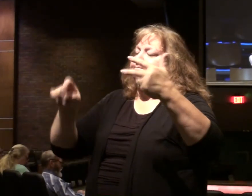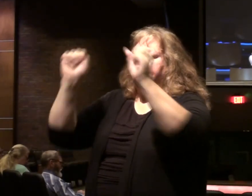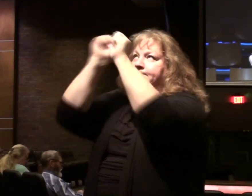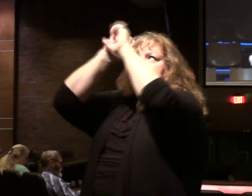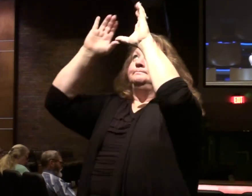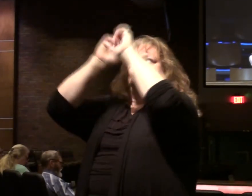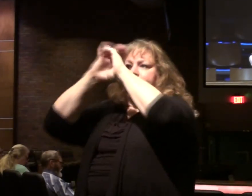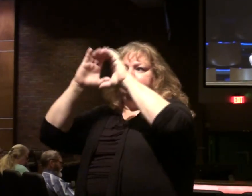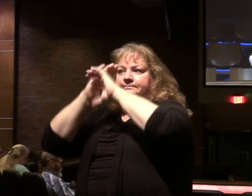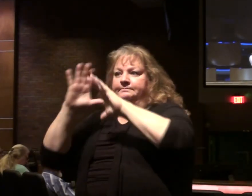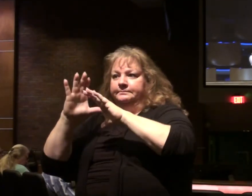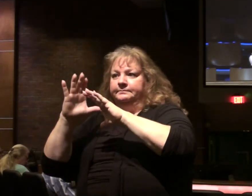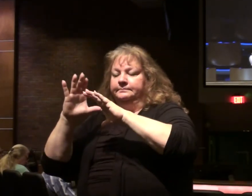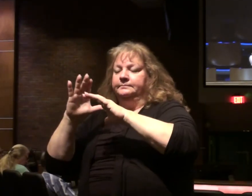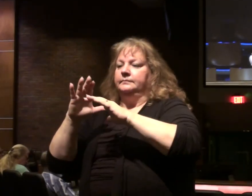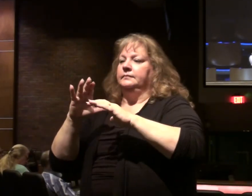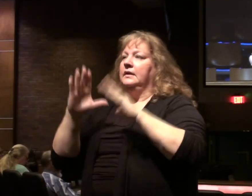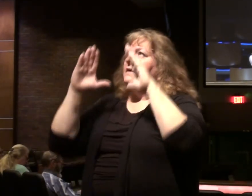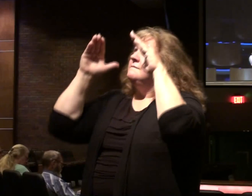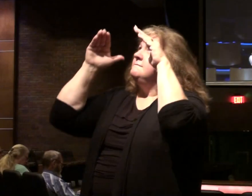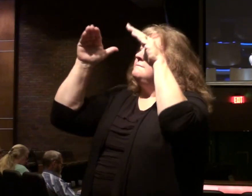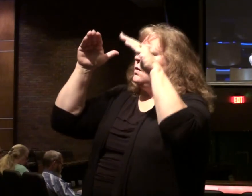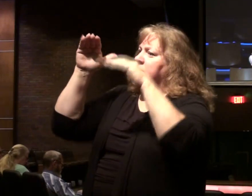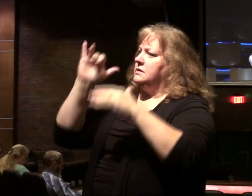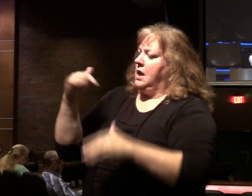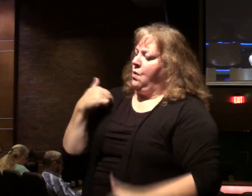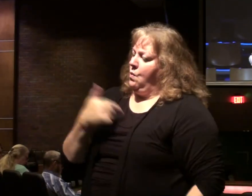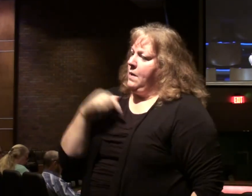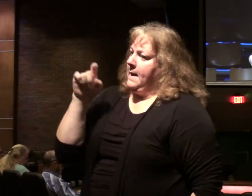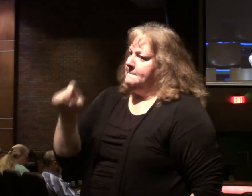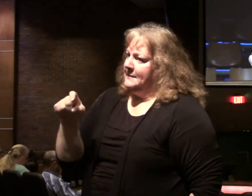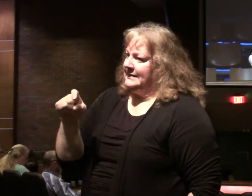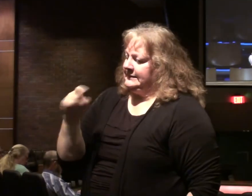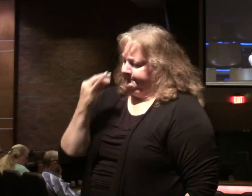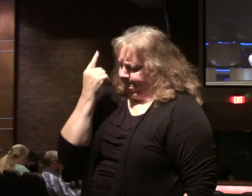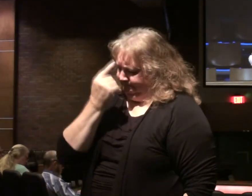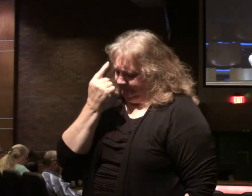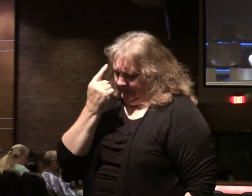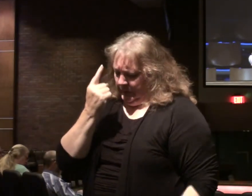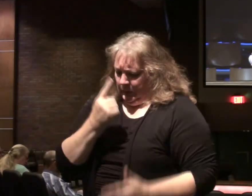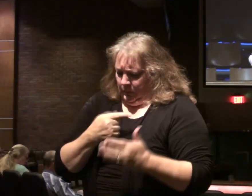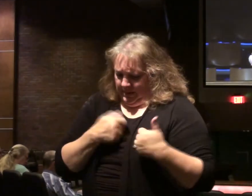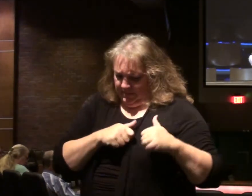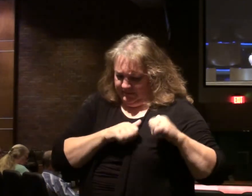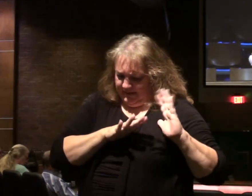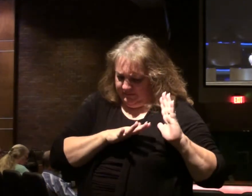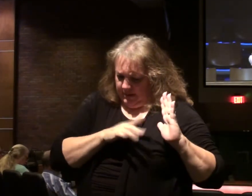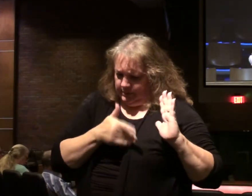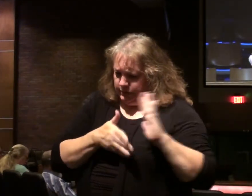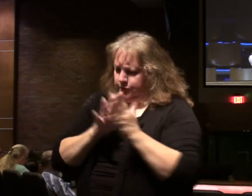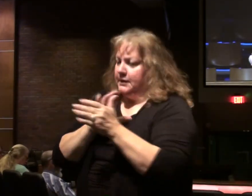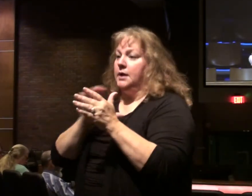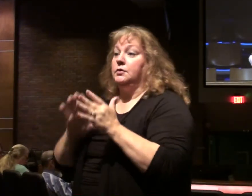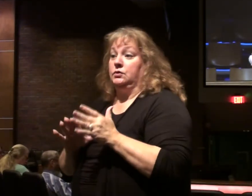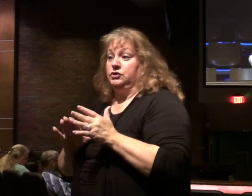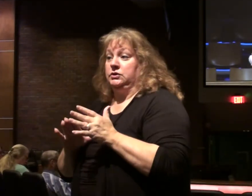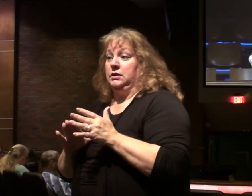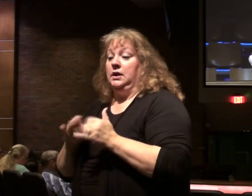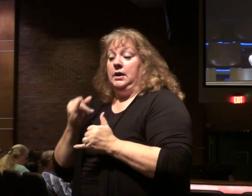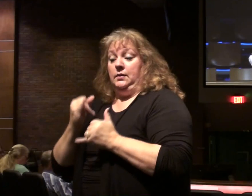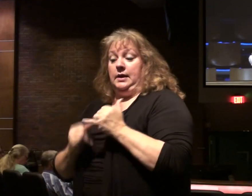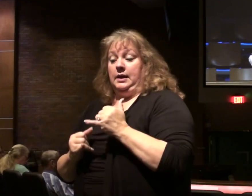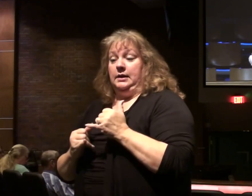Two illustrations in the middle that focus on the fact that we must count the cost. And one illustration that he'll conclude with